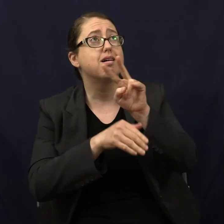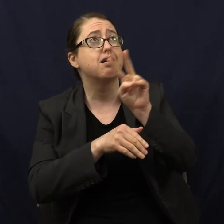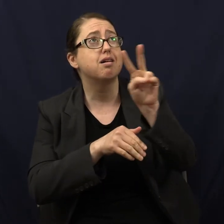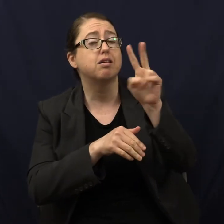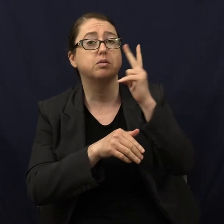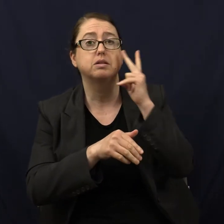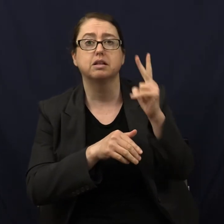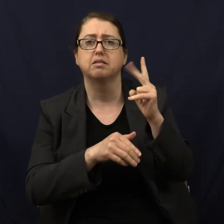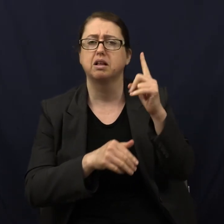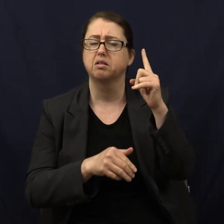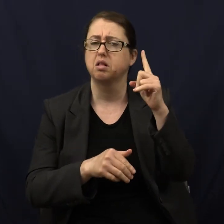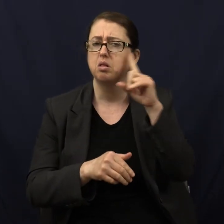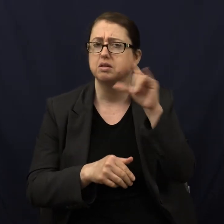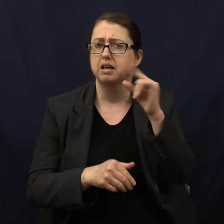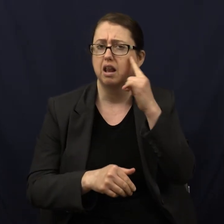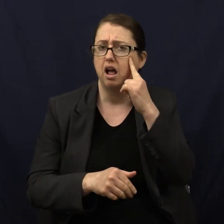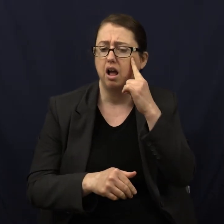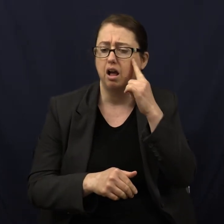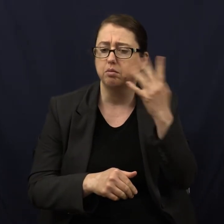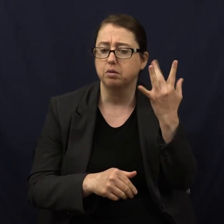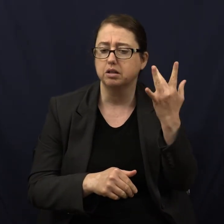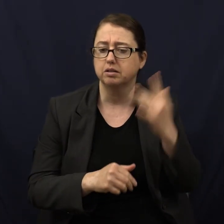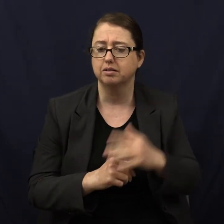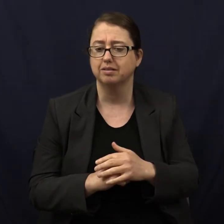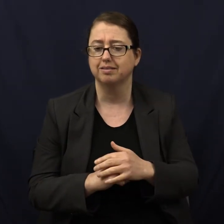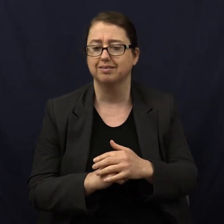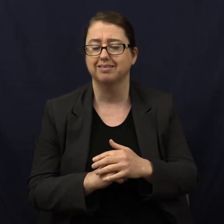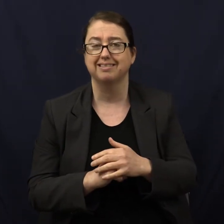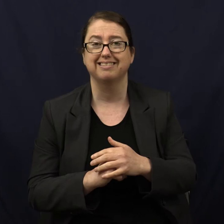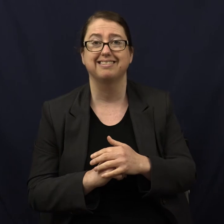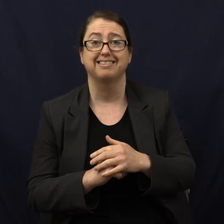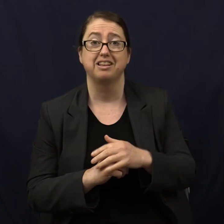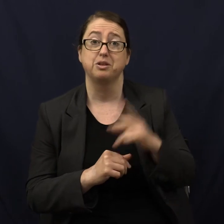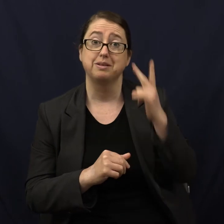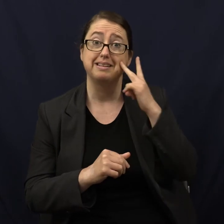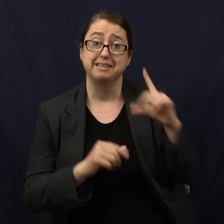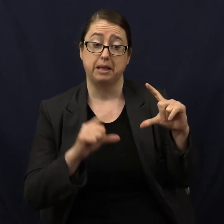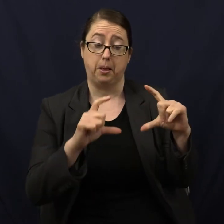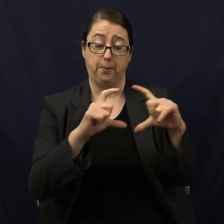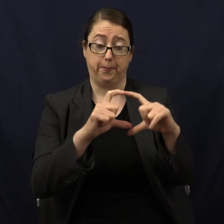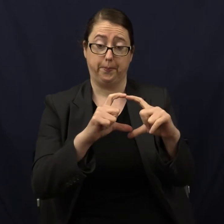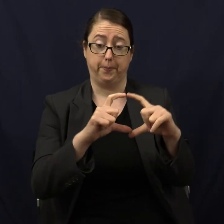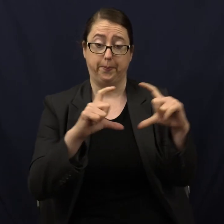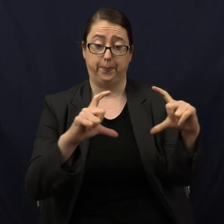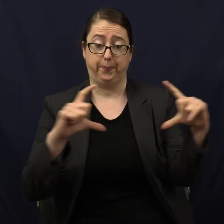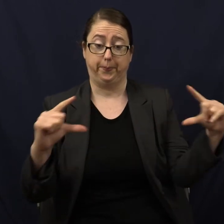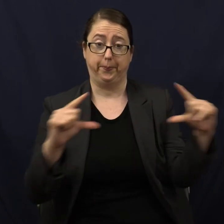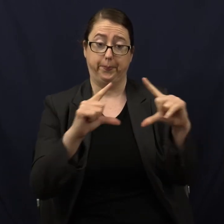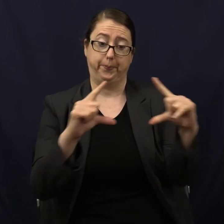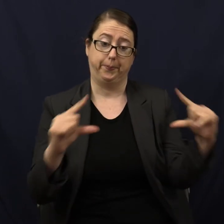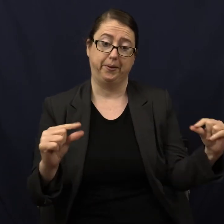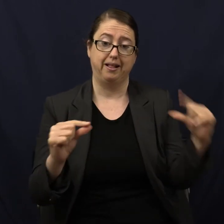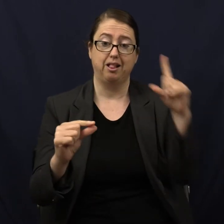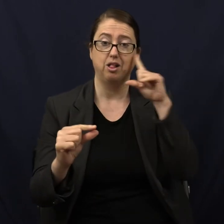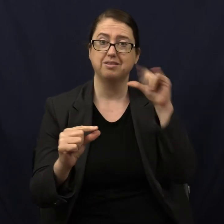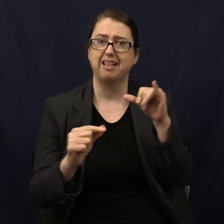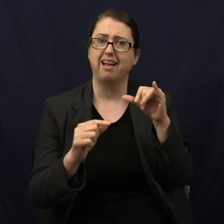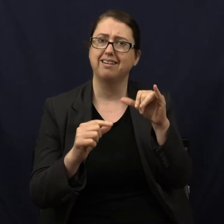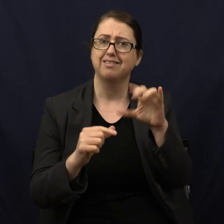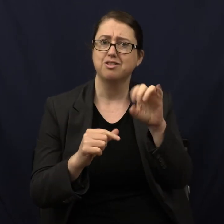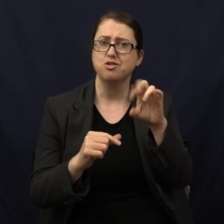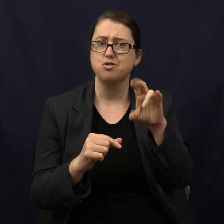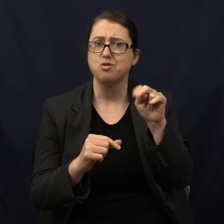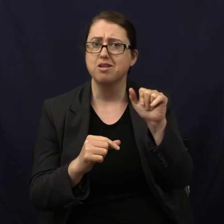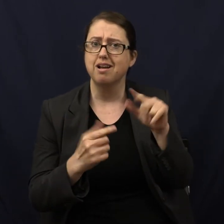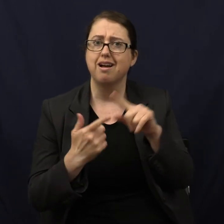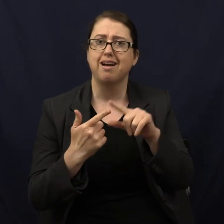does it look like an eye? Well, I mean, there's an iris, right? There's a pupil there. There's a cornea, sclera. You've